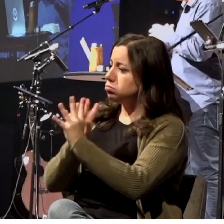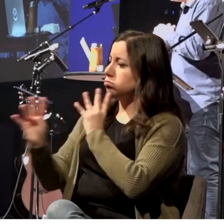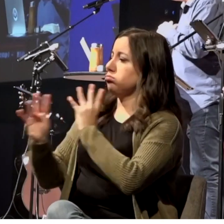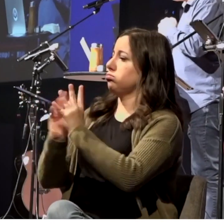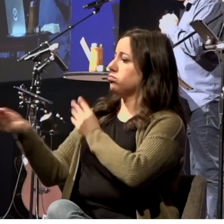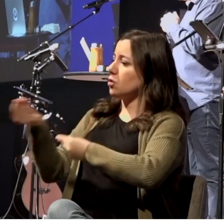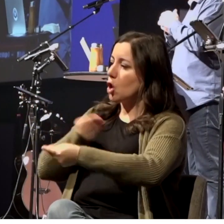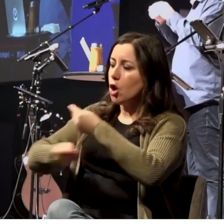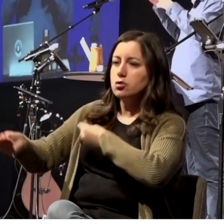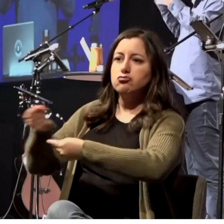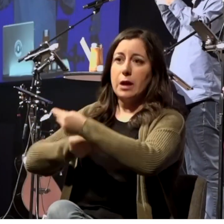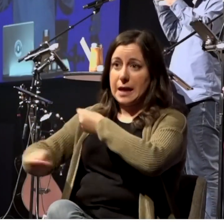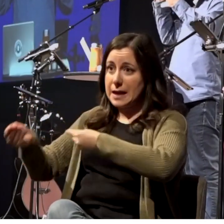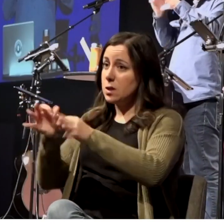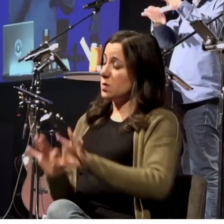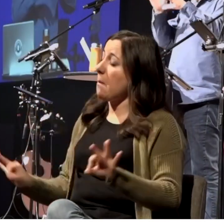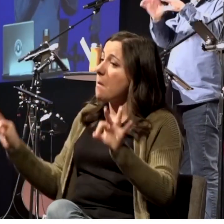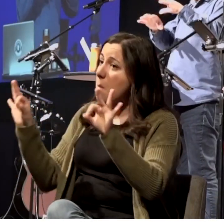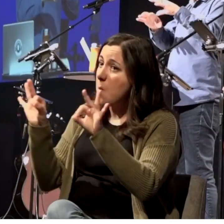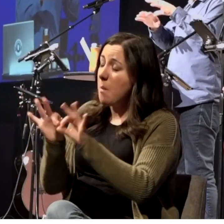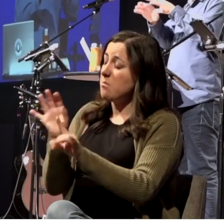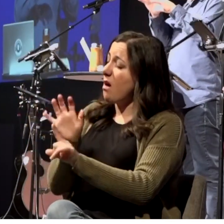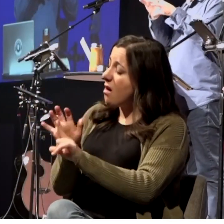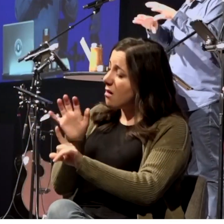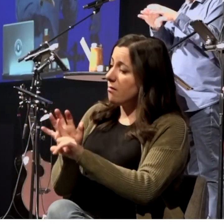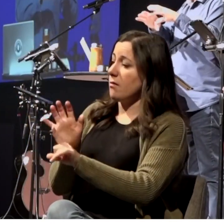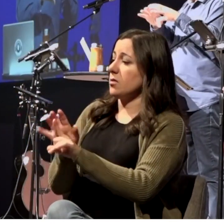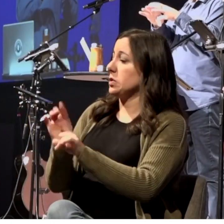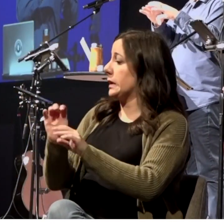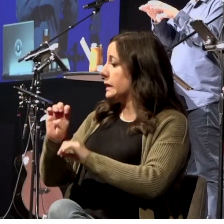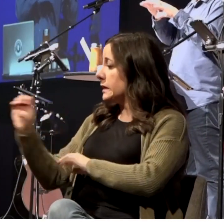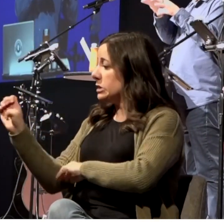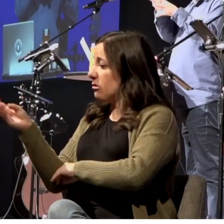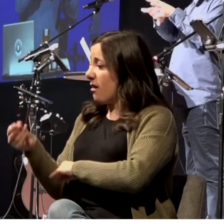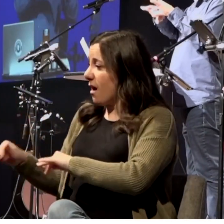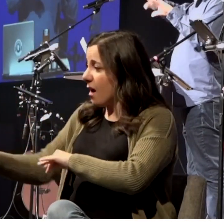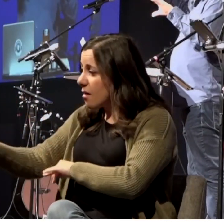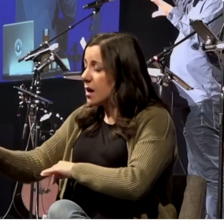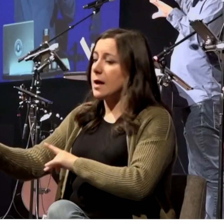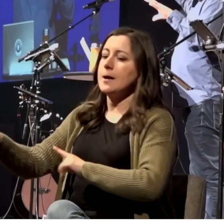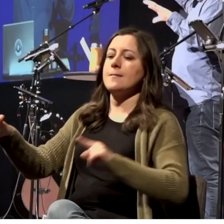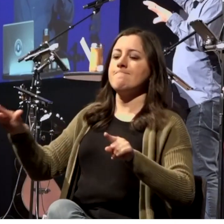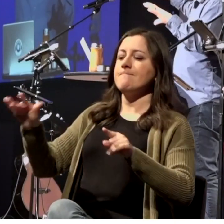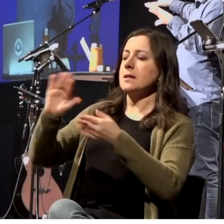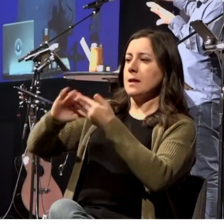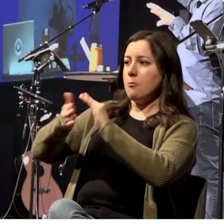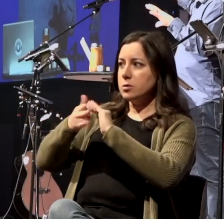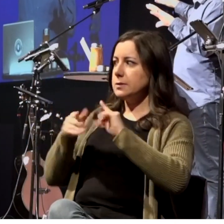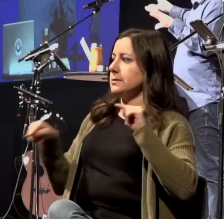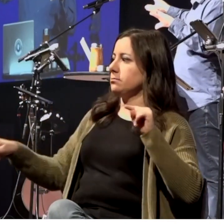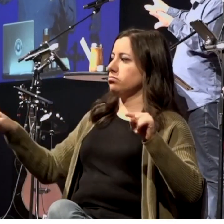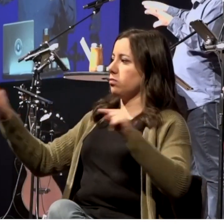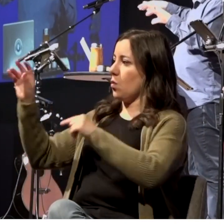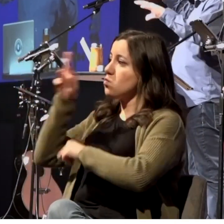between the eastern part of the empire and the capital city of Rome to the west. So